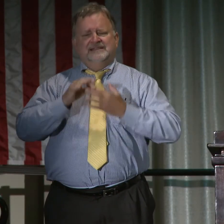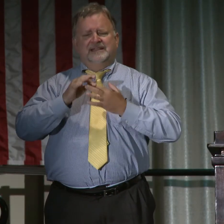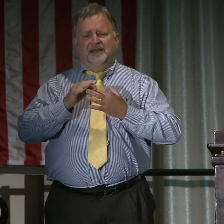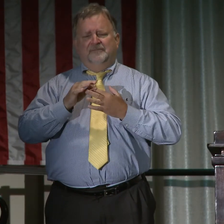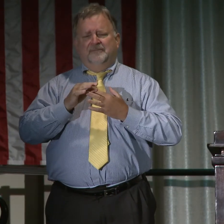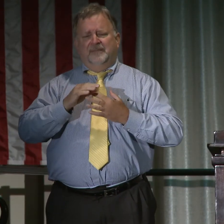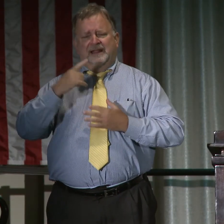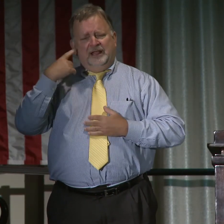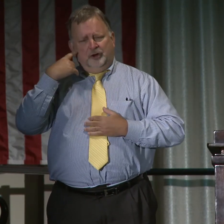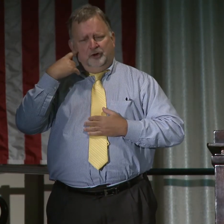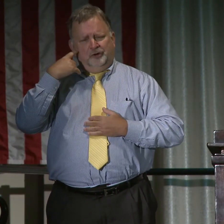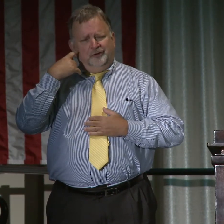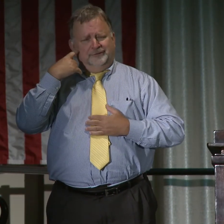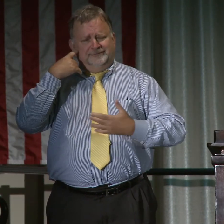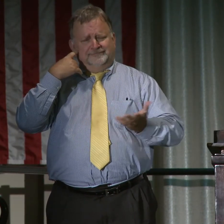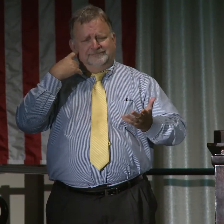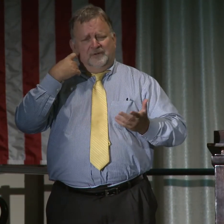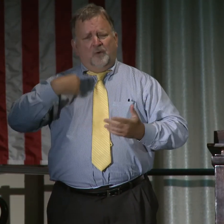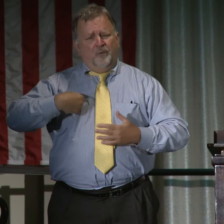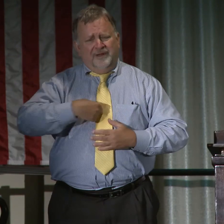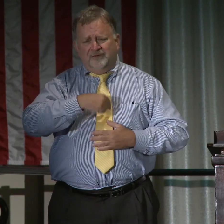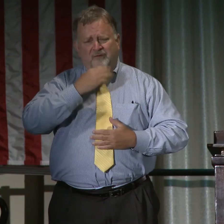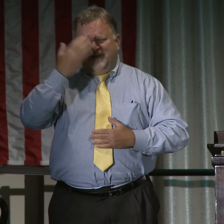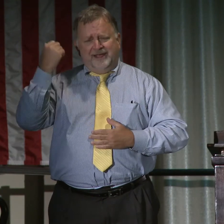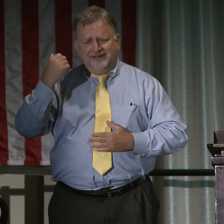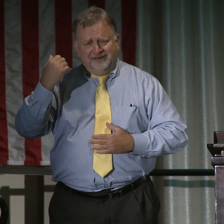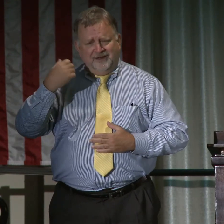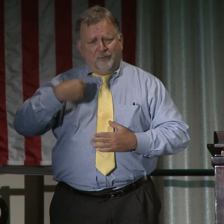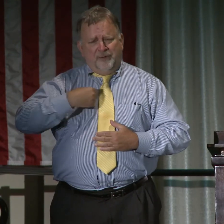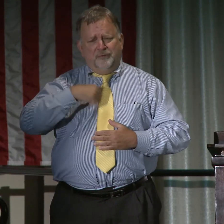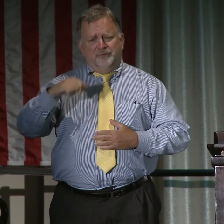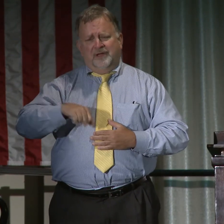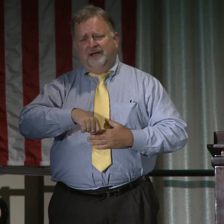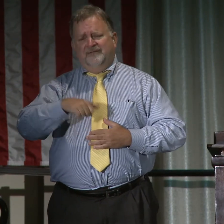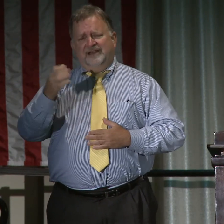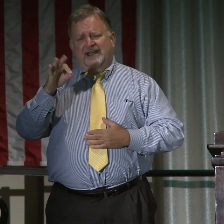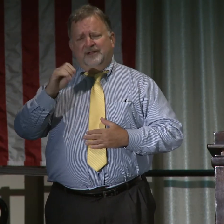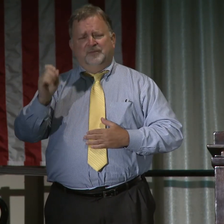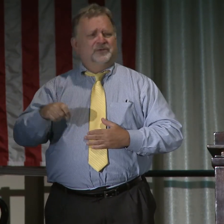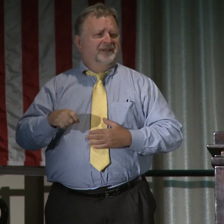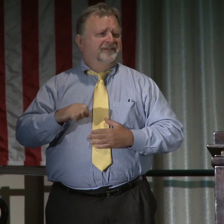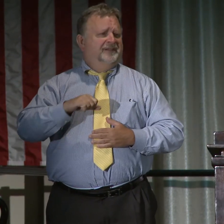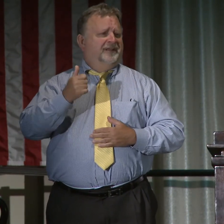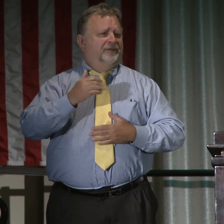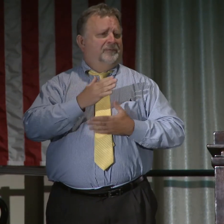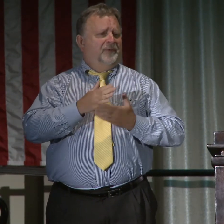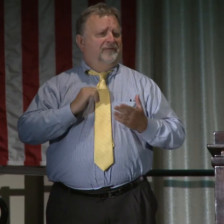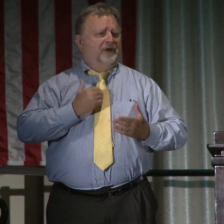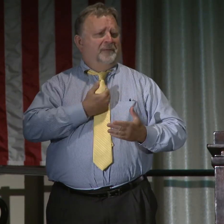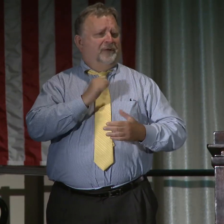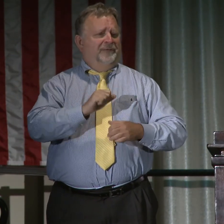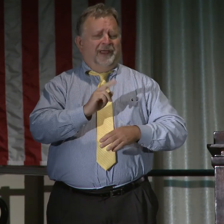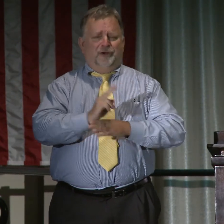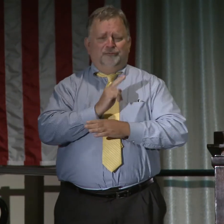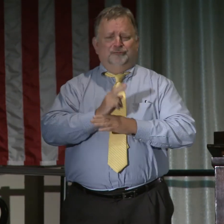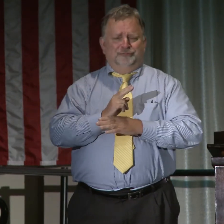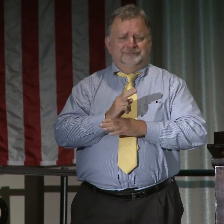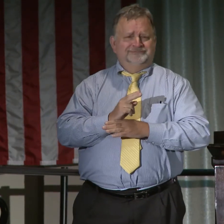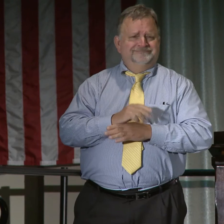except here. Don't forget, we usually have 90% of the other part of our body that can